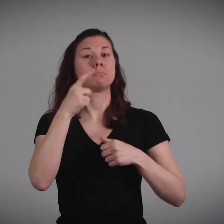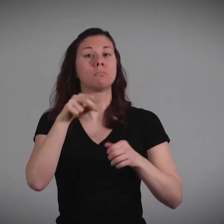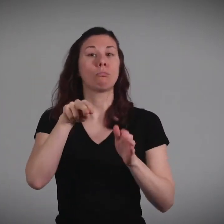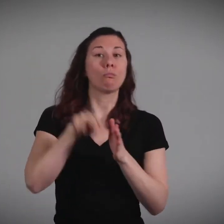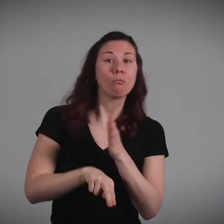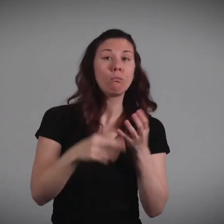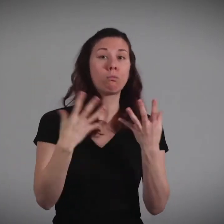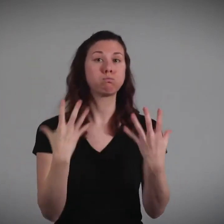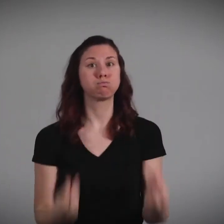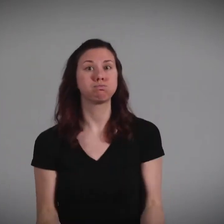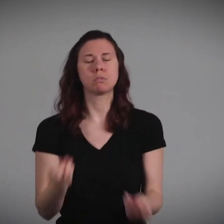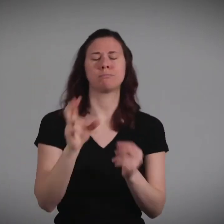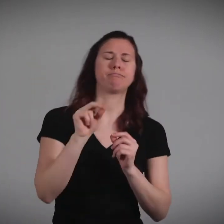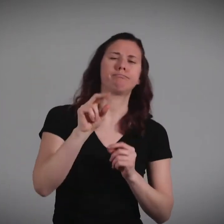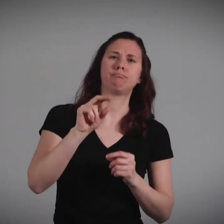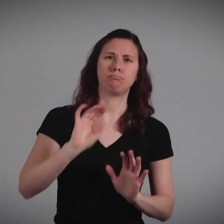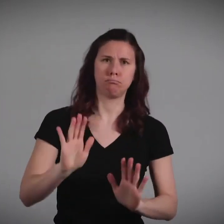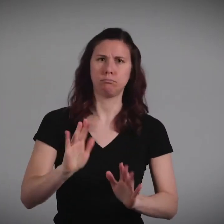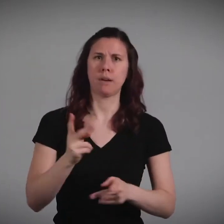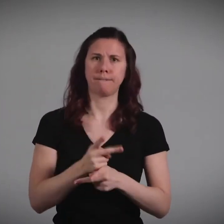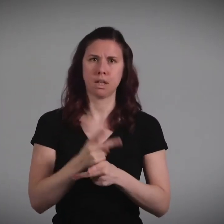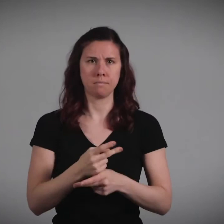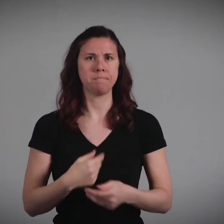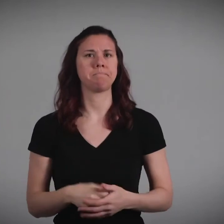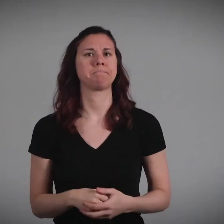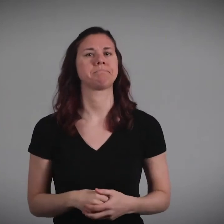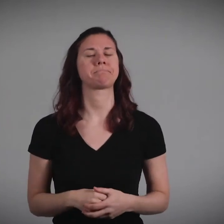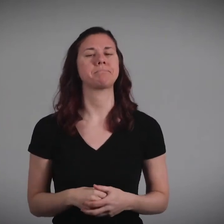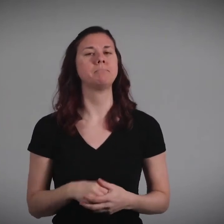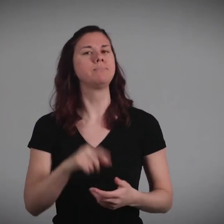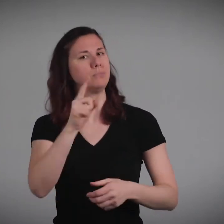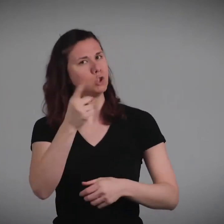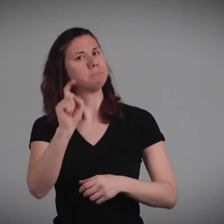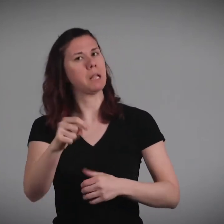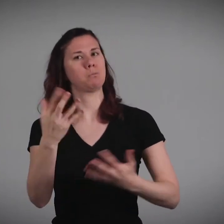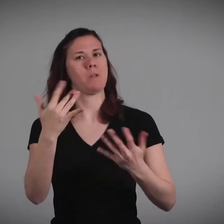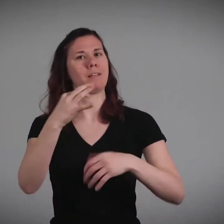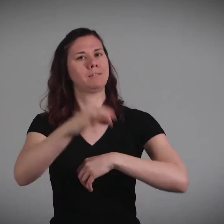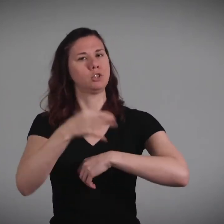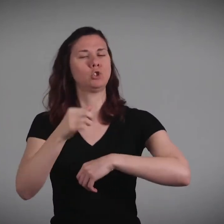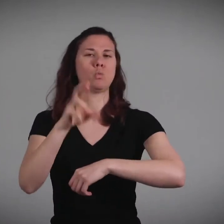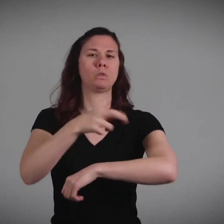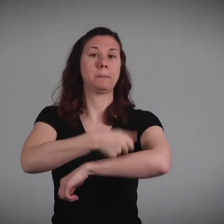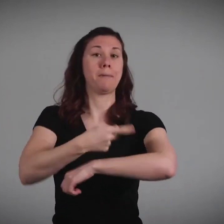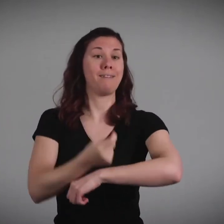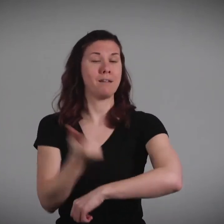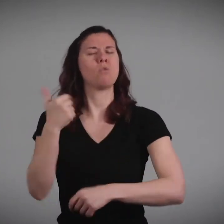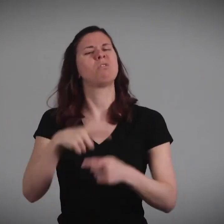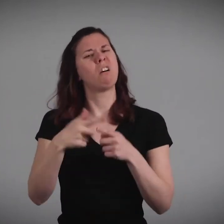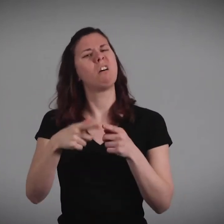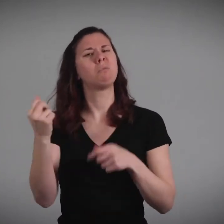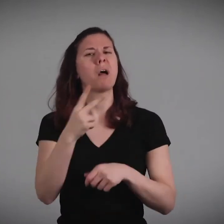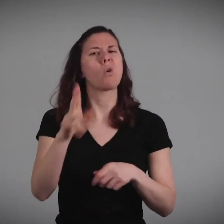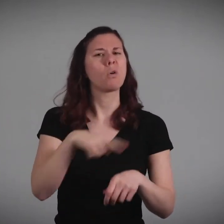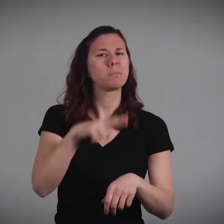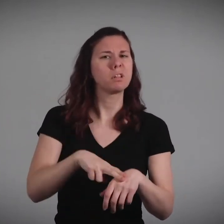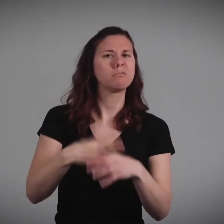underwater at all. After the stitches or staples have been removed, you can go back to your regular shower or bath